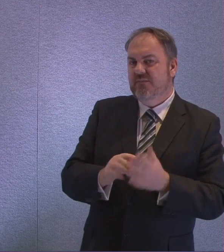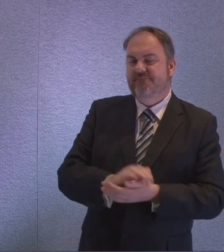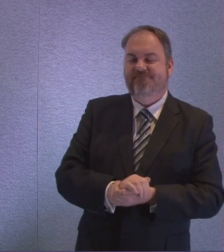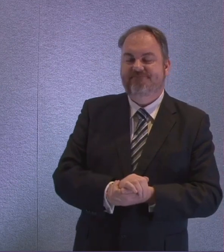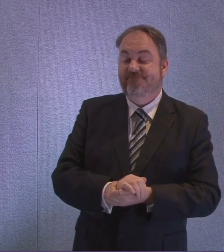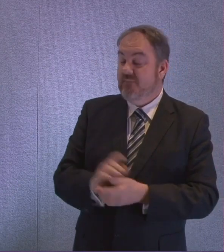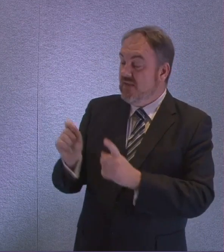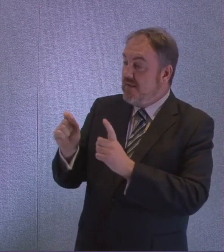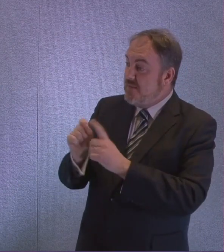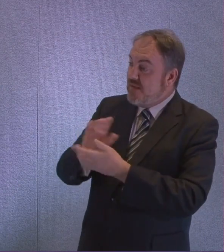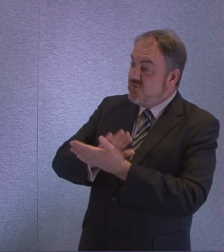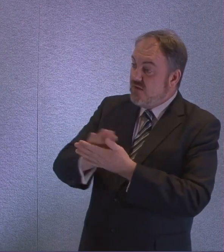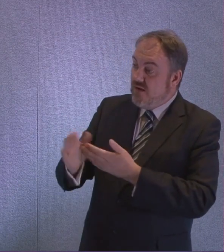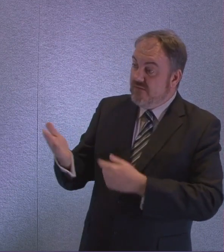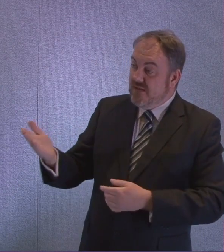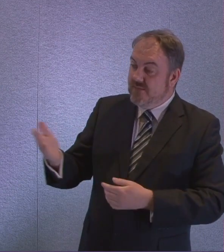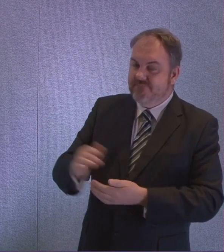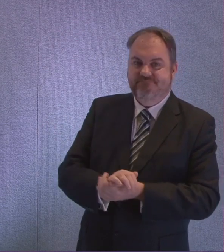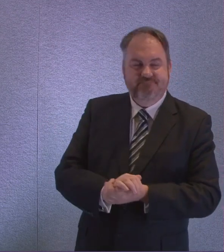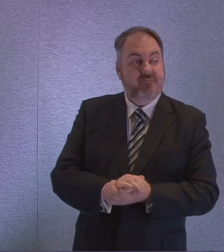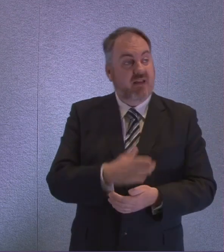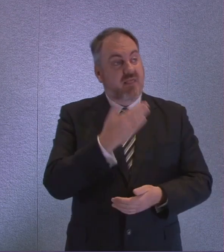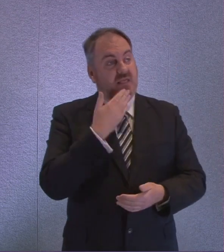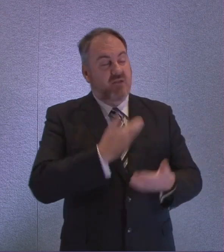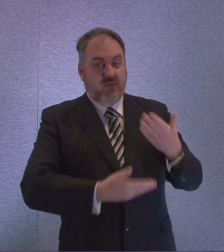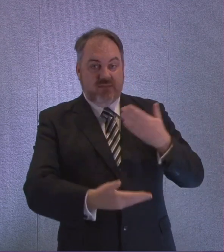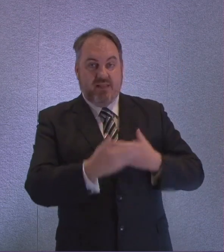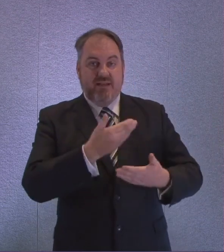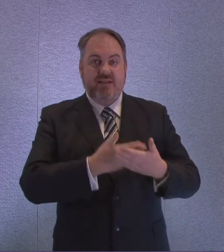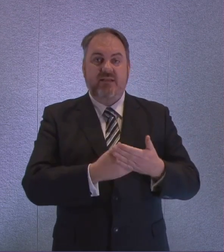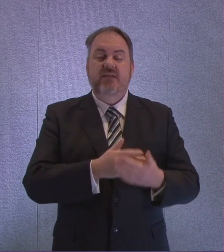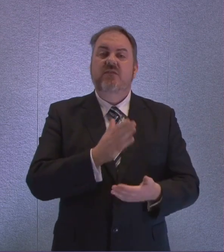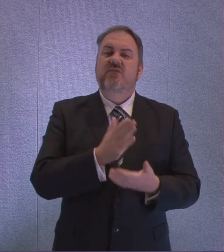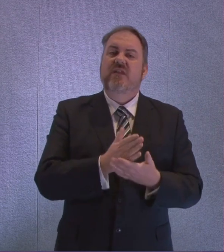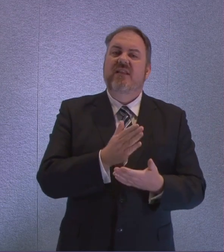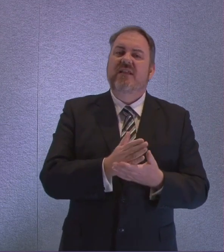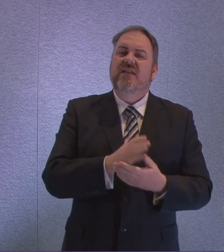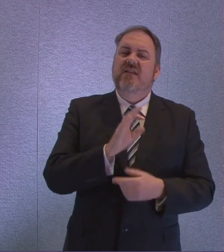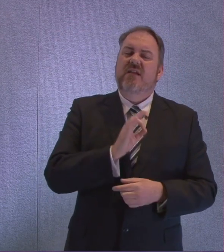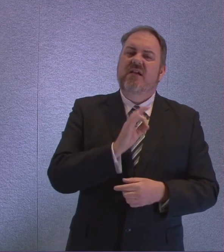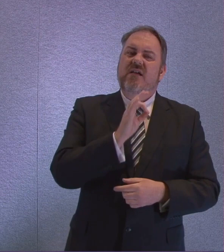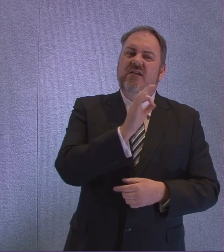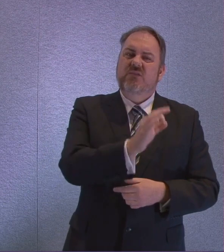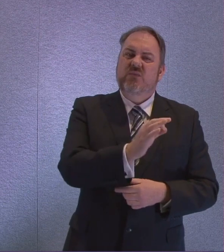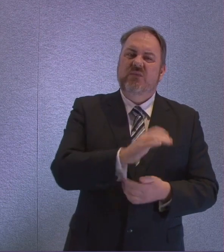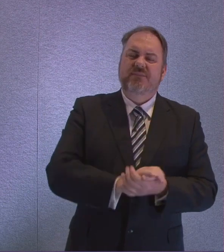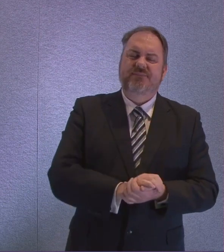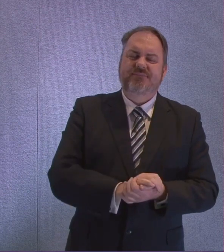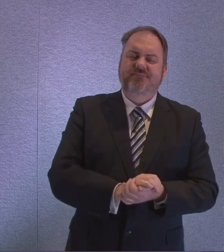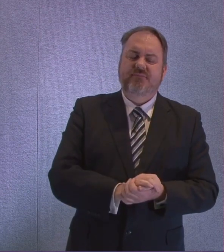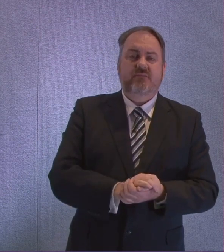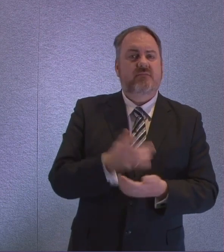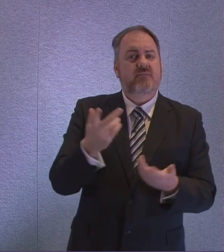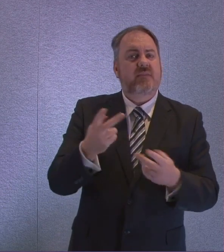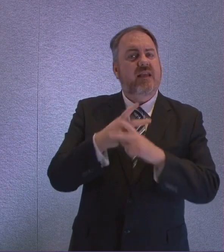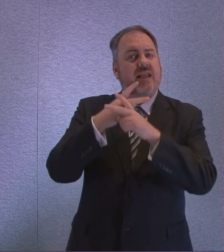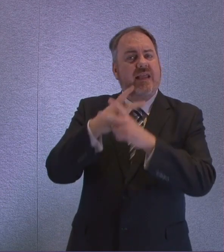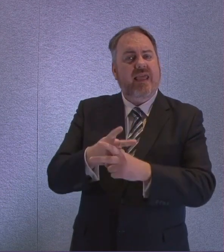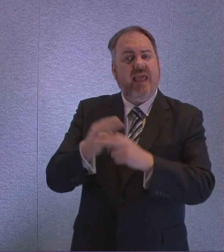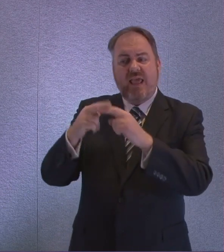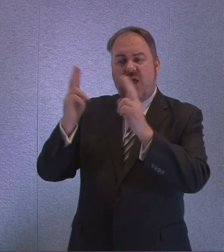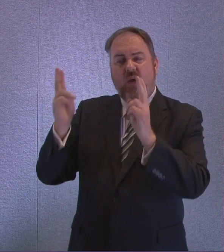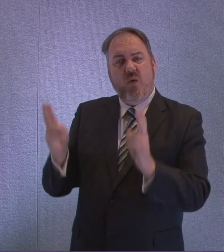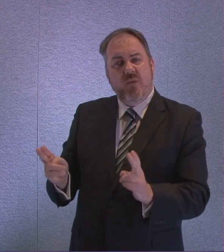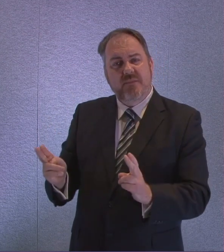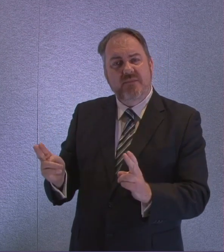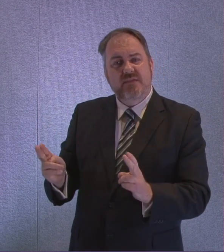I'm grateful for that clarity can the First Minister give us an assurance that care homes for example and those medical